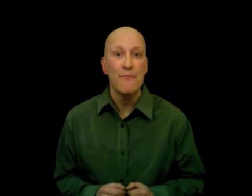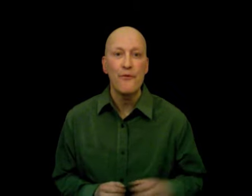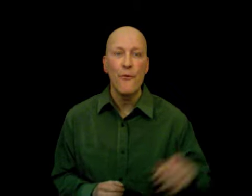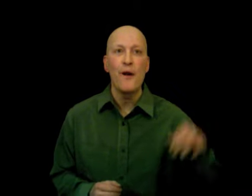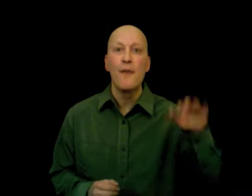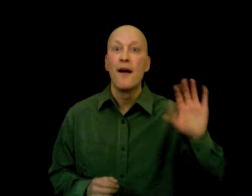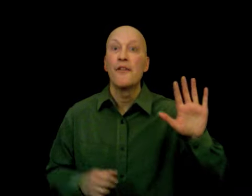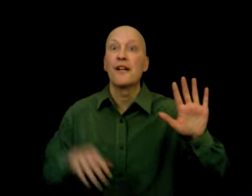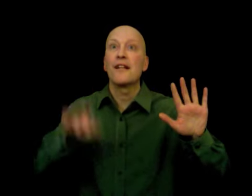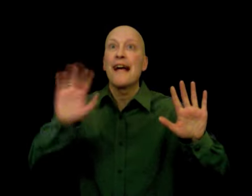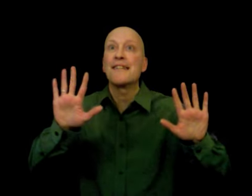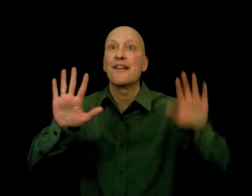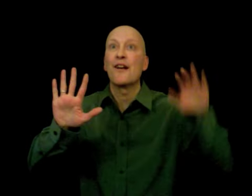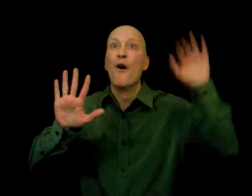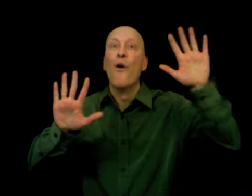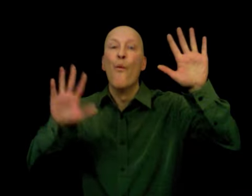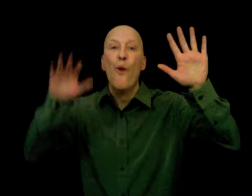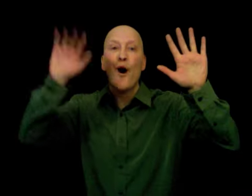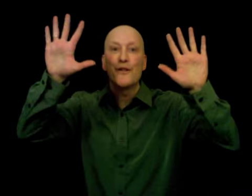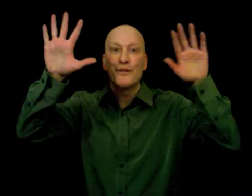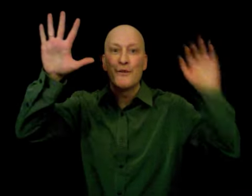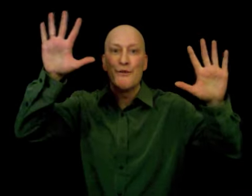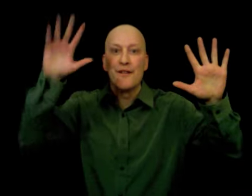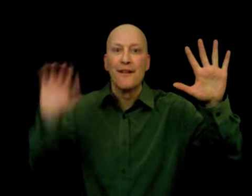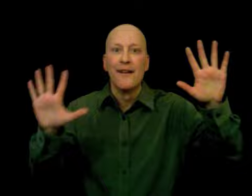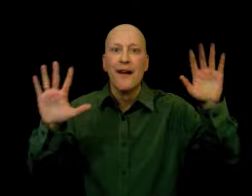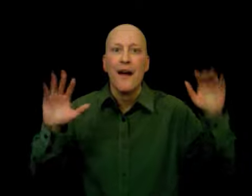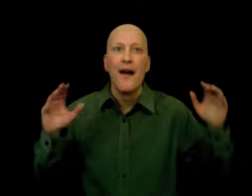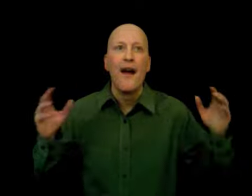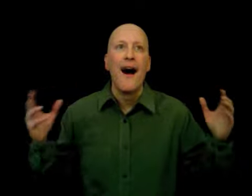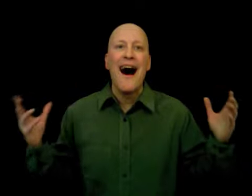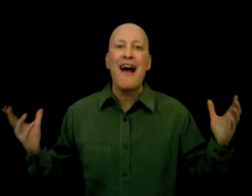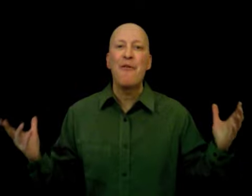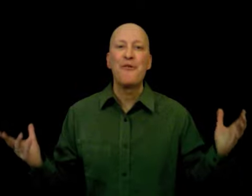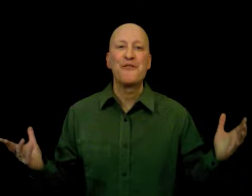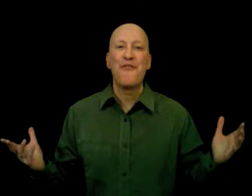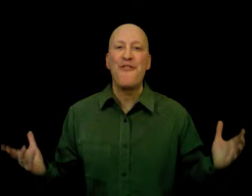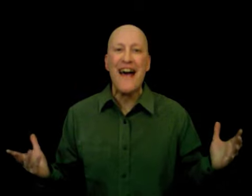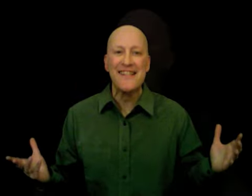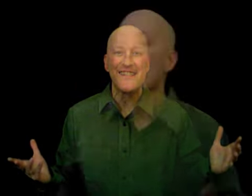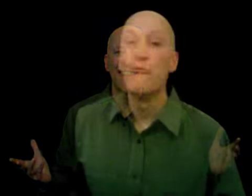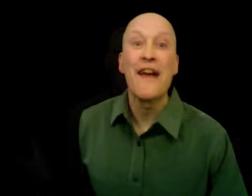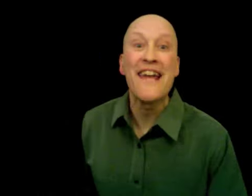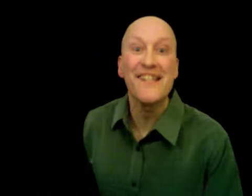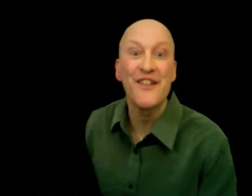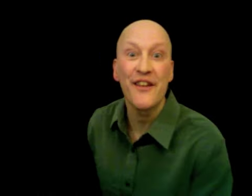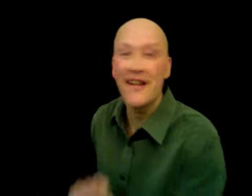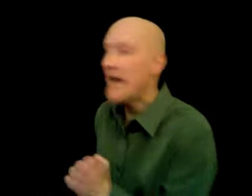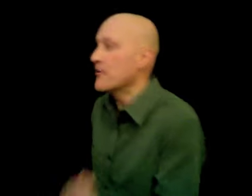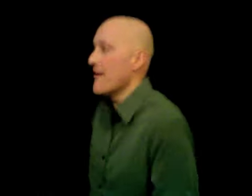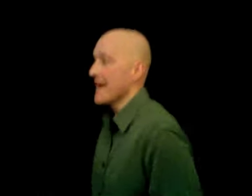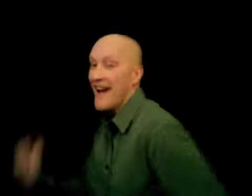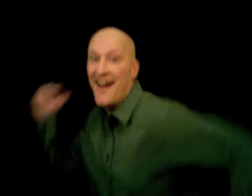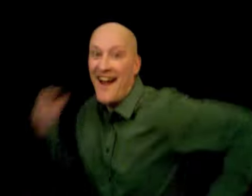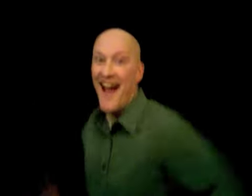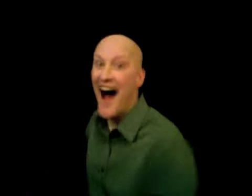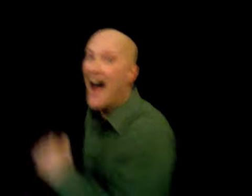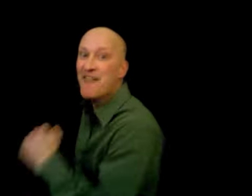perform the classic wall illusion. I was fascinated. Ran to the library. I